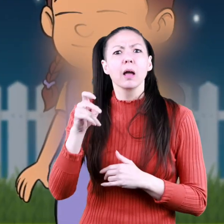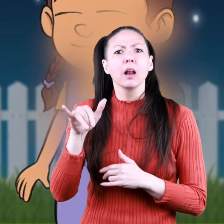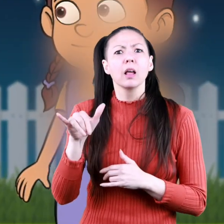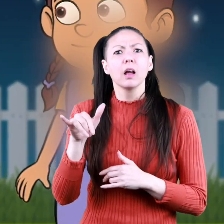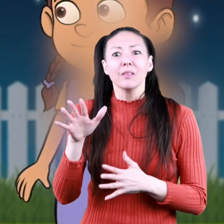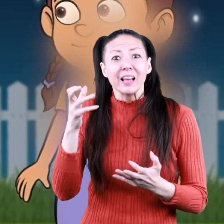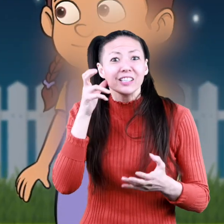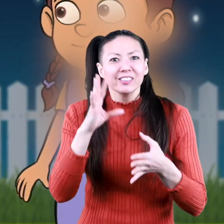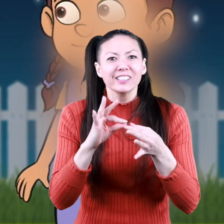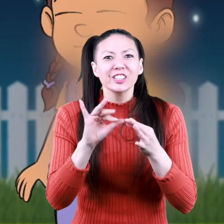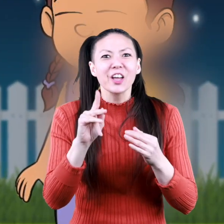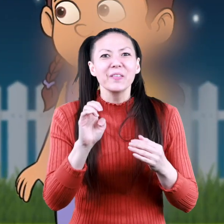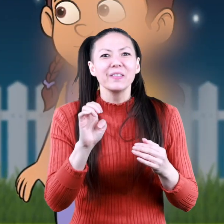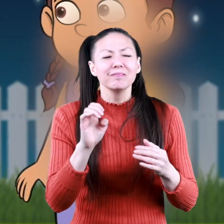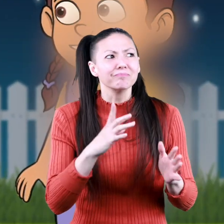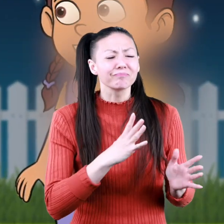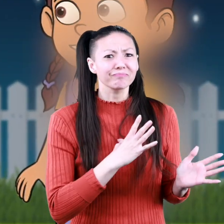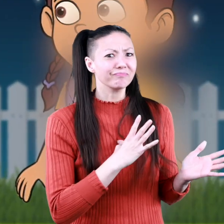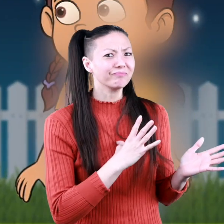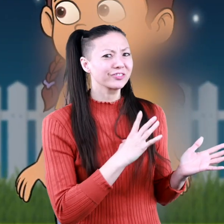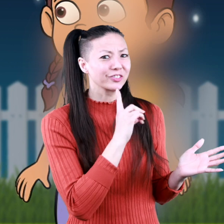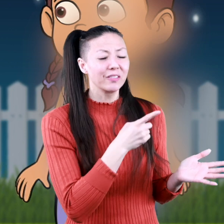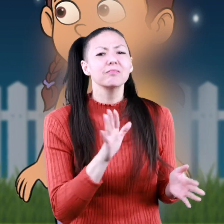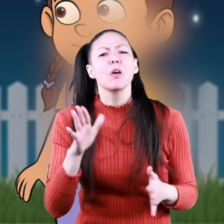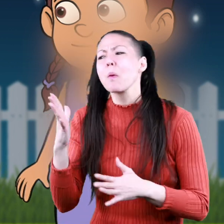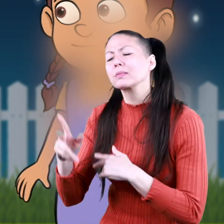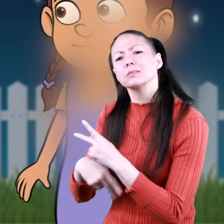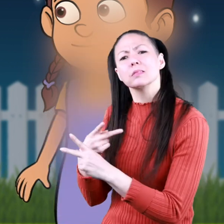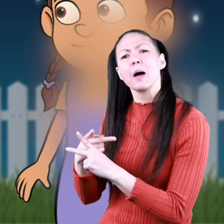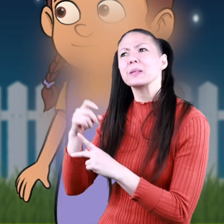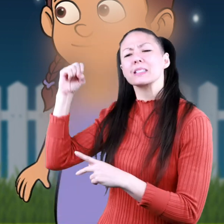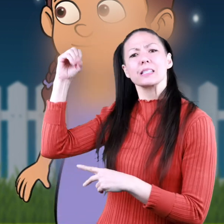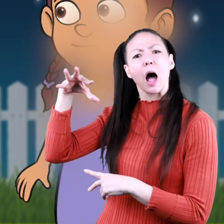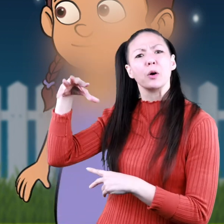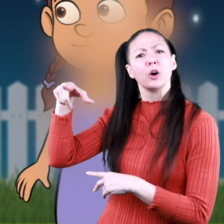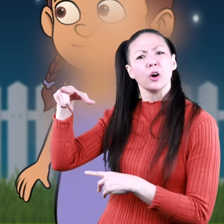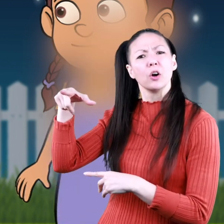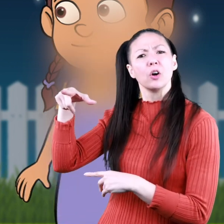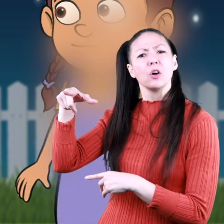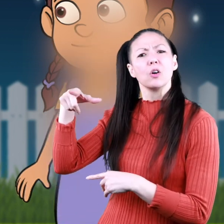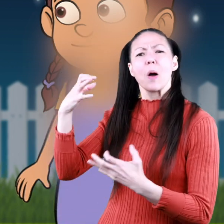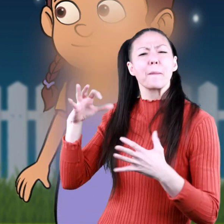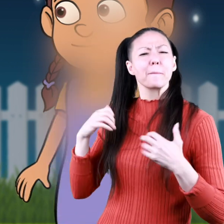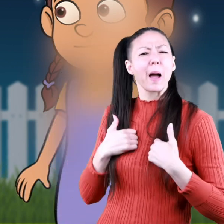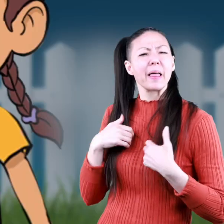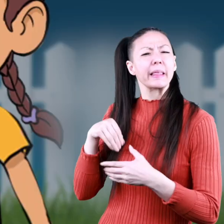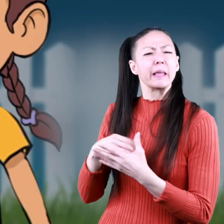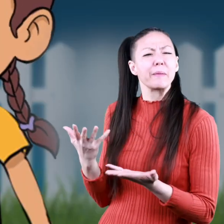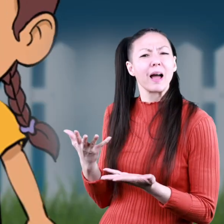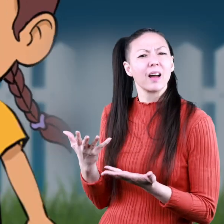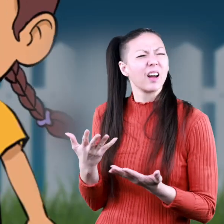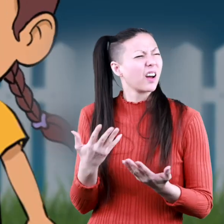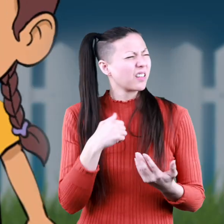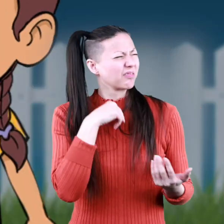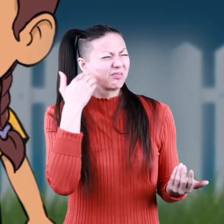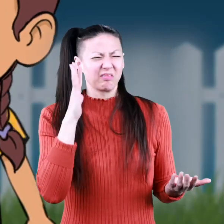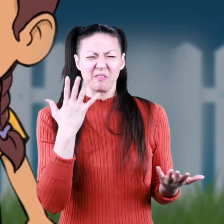want to hear a joke? Okay. What type of shower wouldn't you want to bathe in? I don't know. What type?